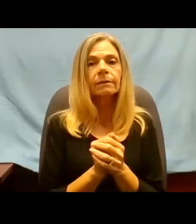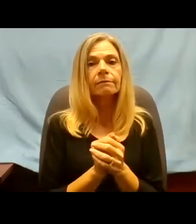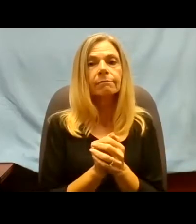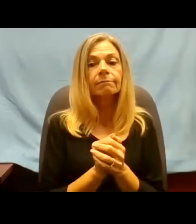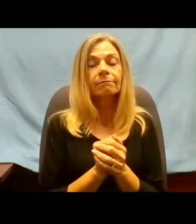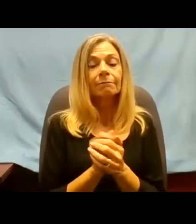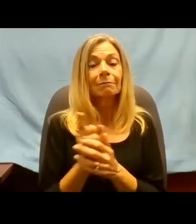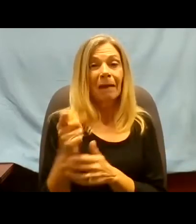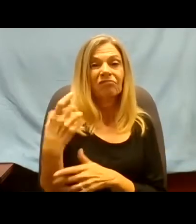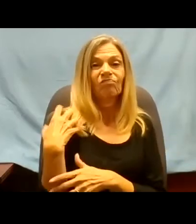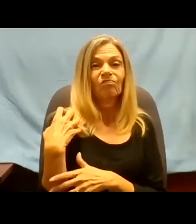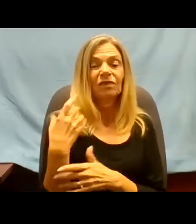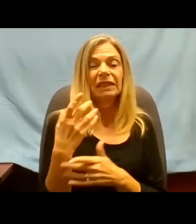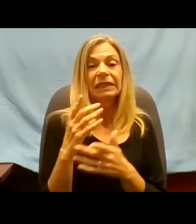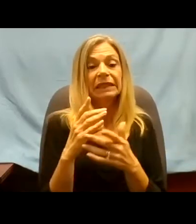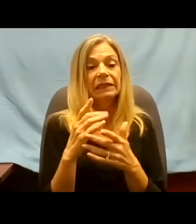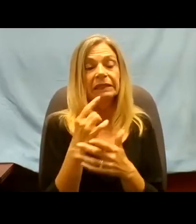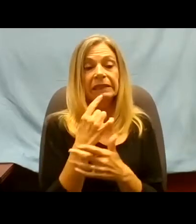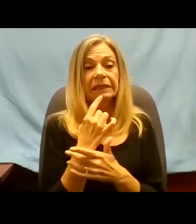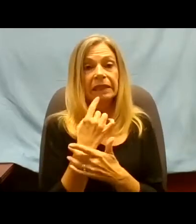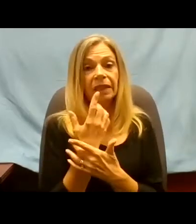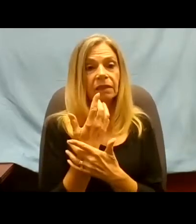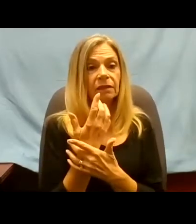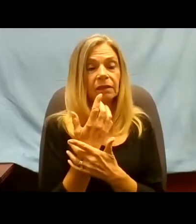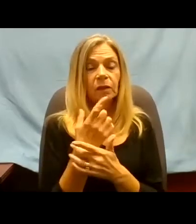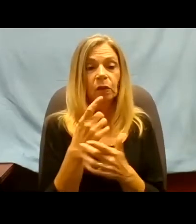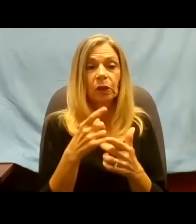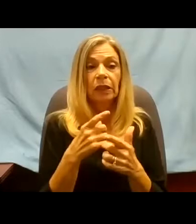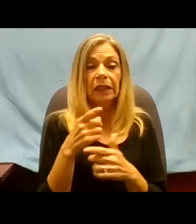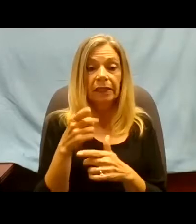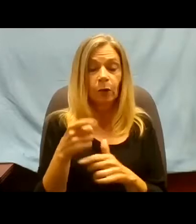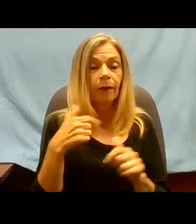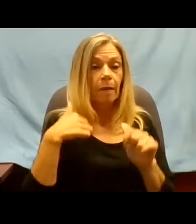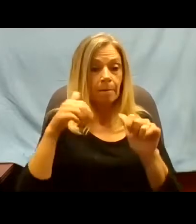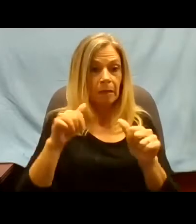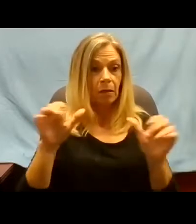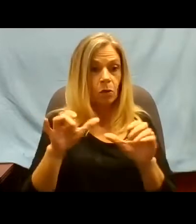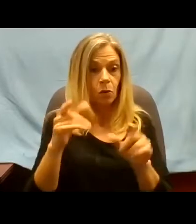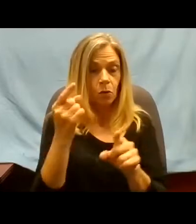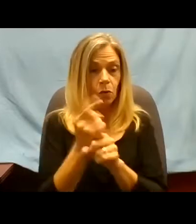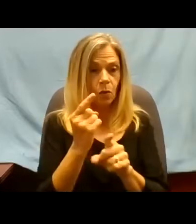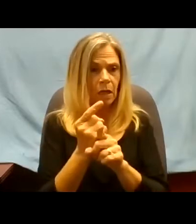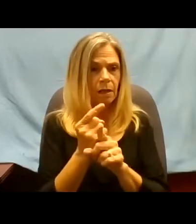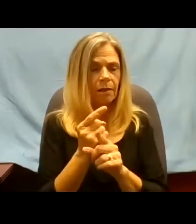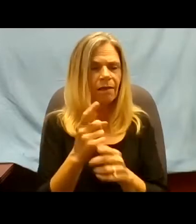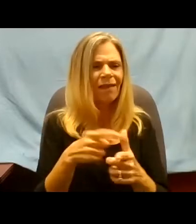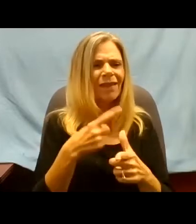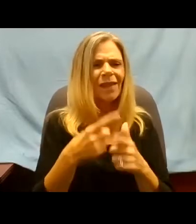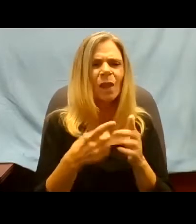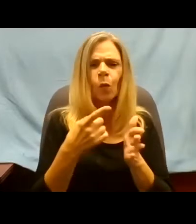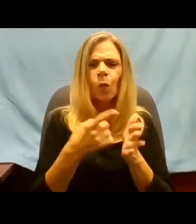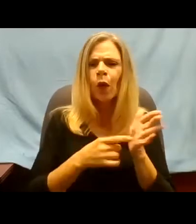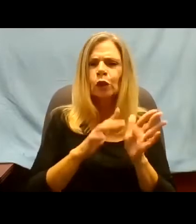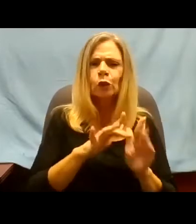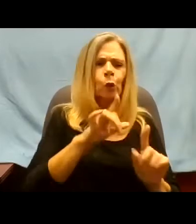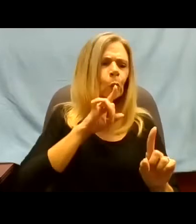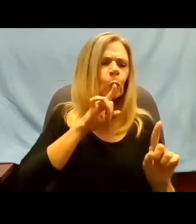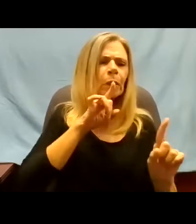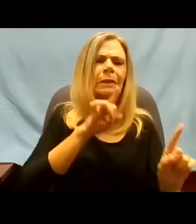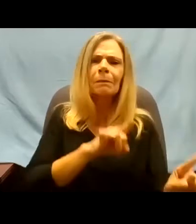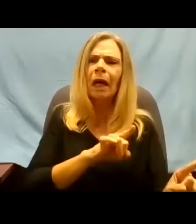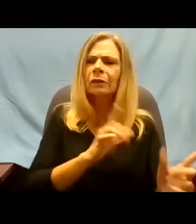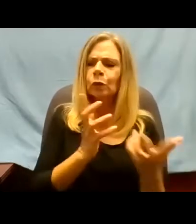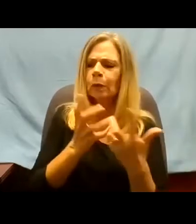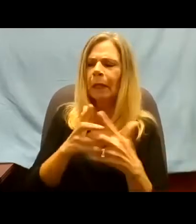what then is your response to your ability? Responsibility